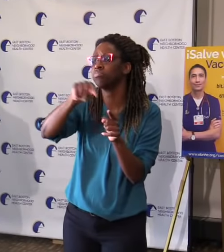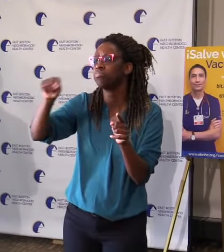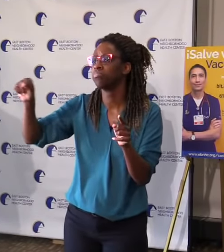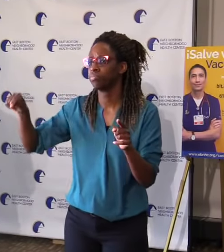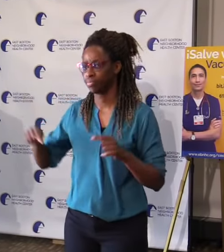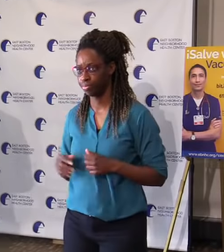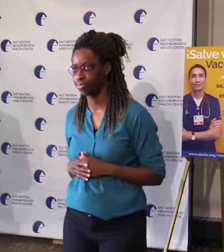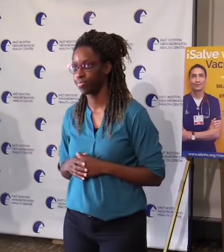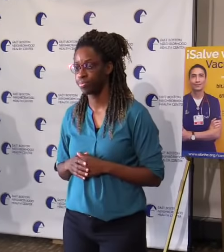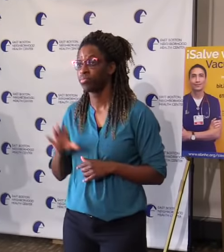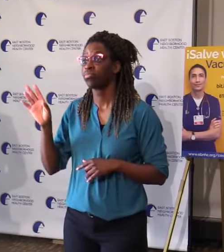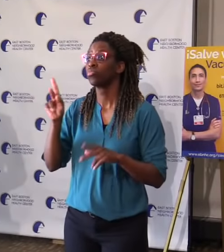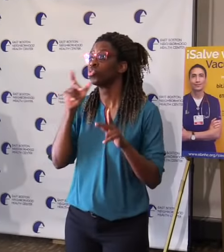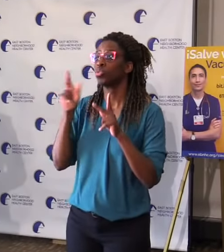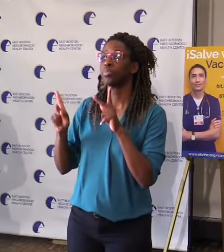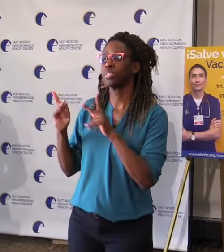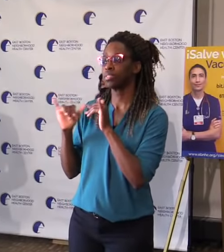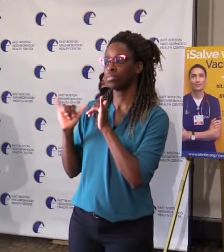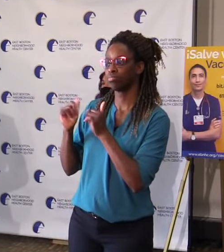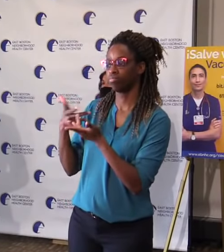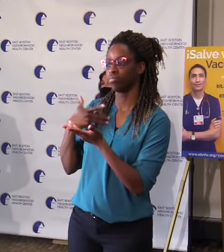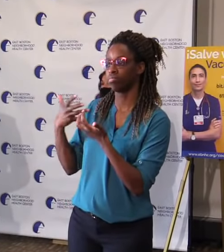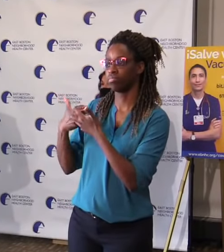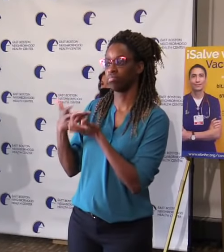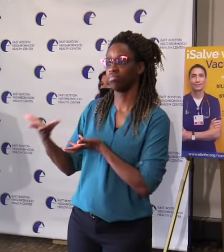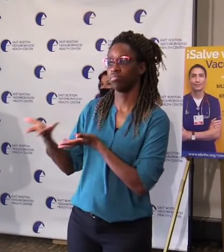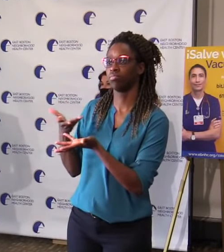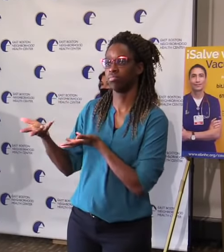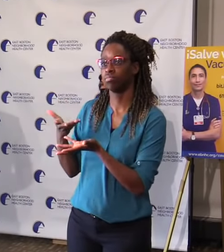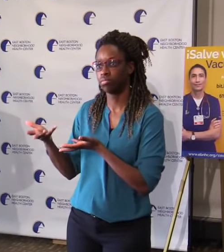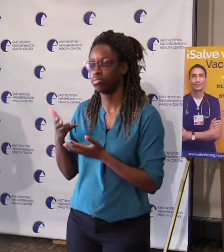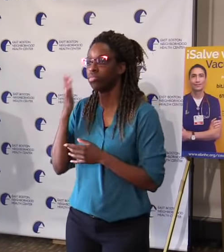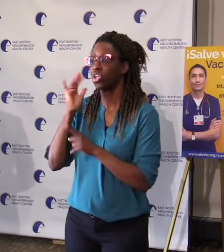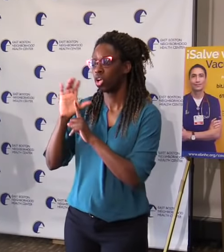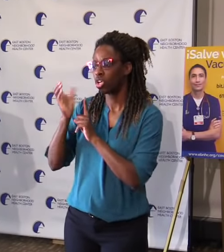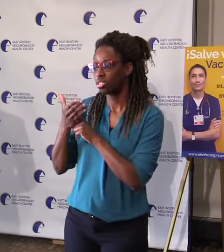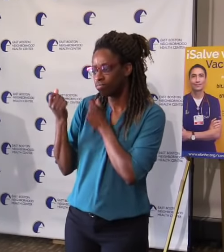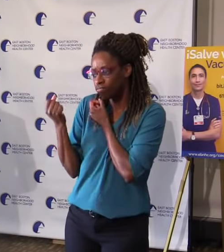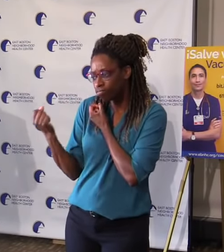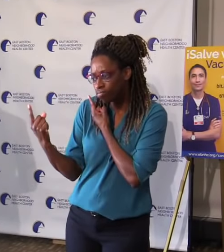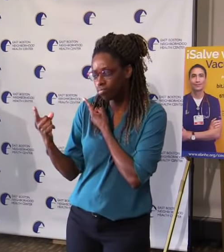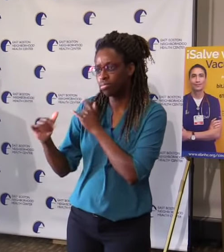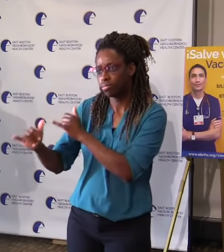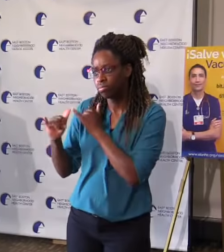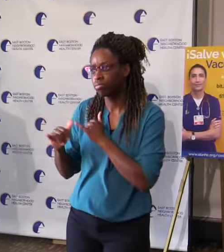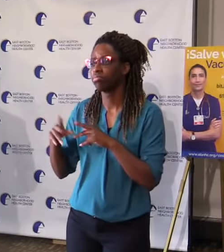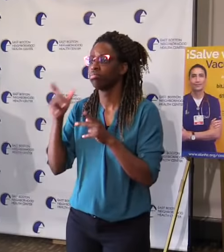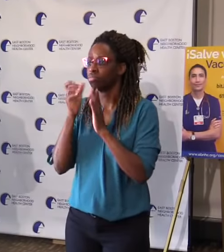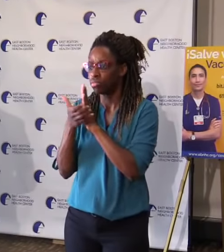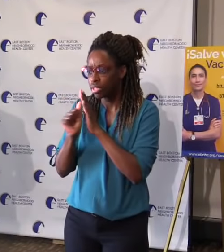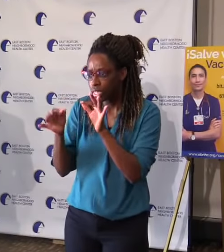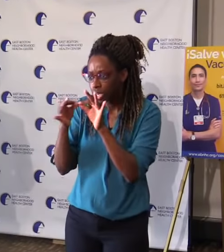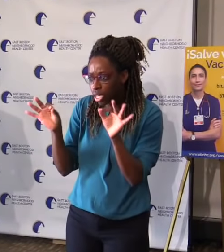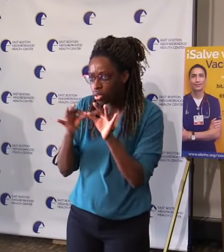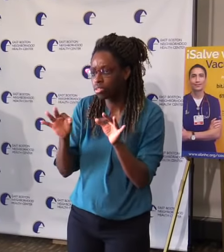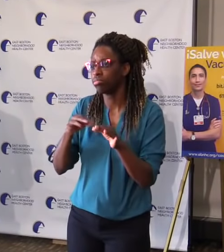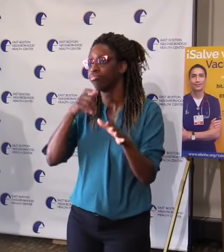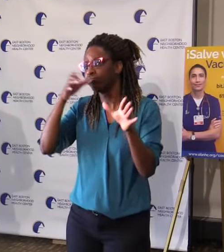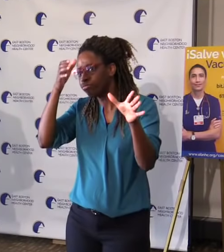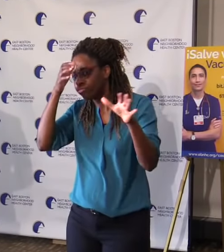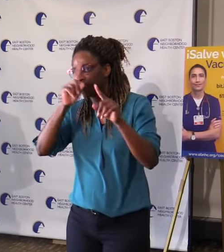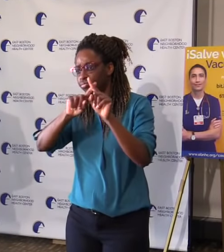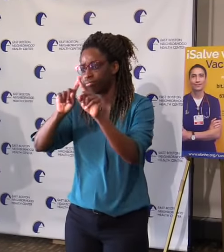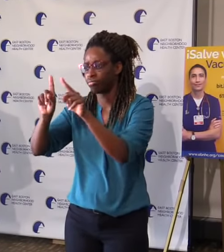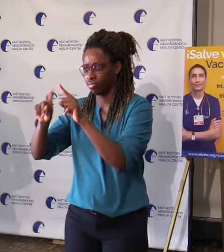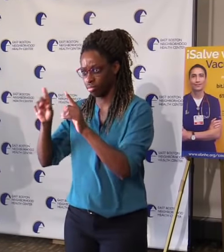culturally competent care, multi-lingual support, and these sites are built by